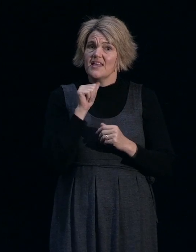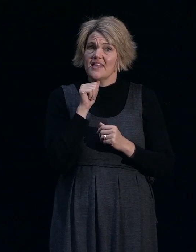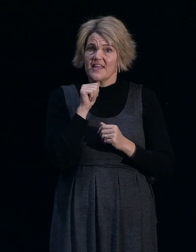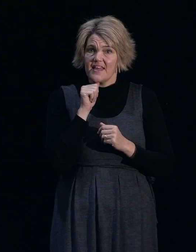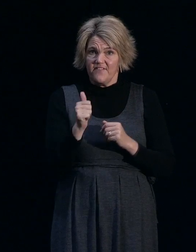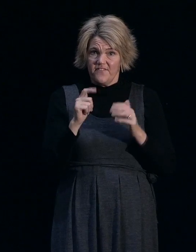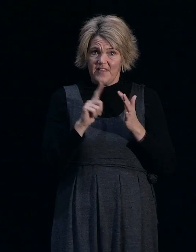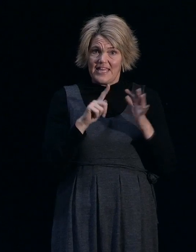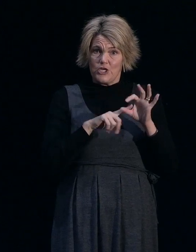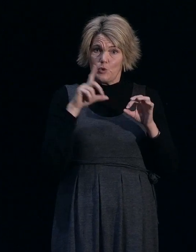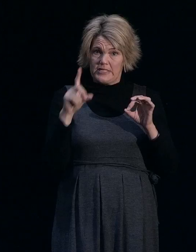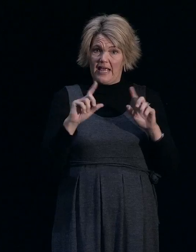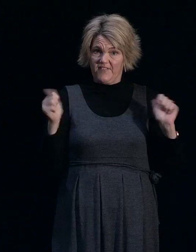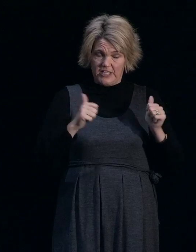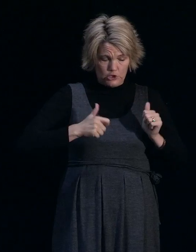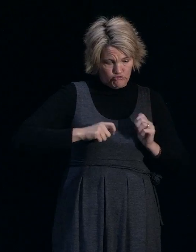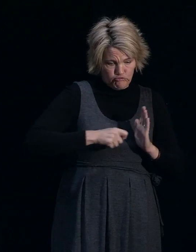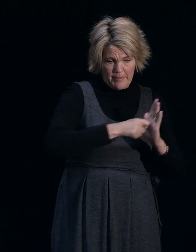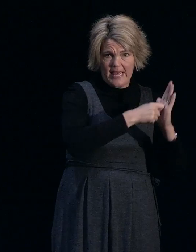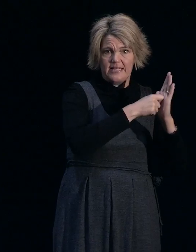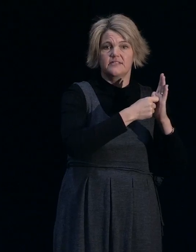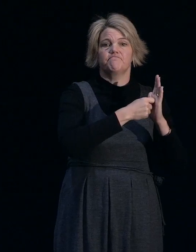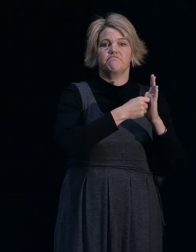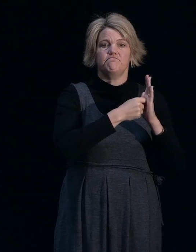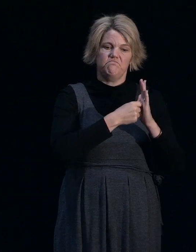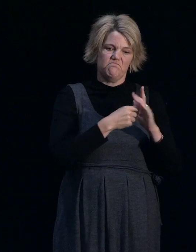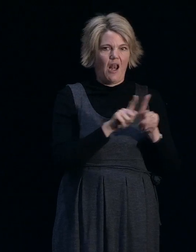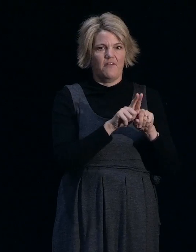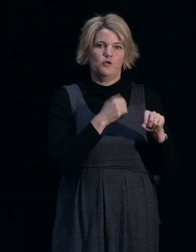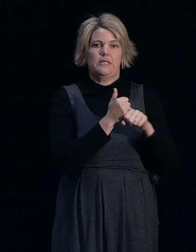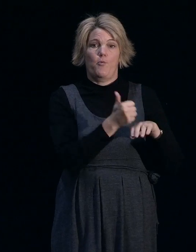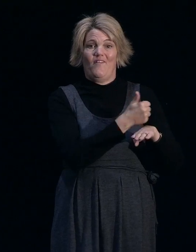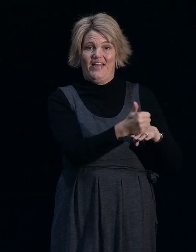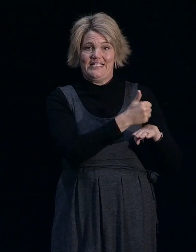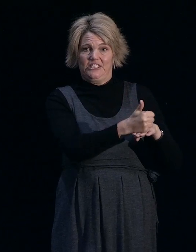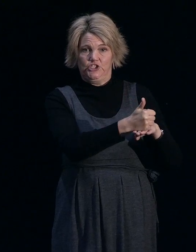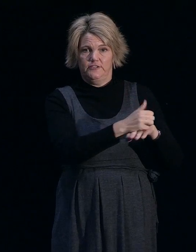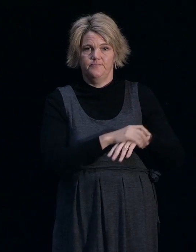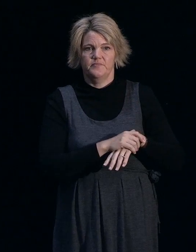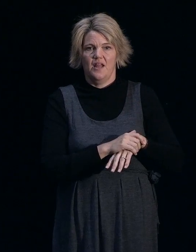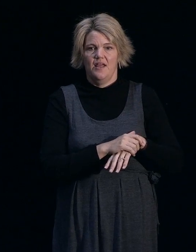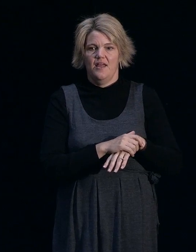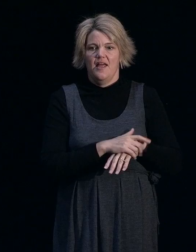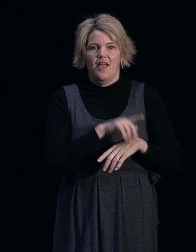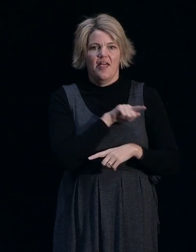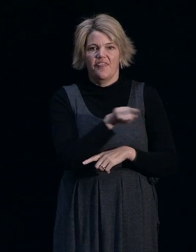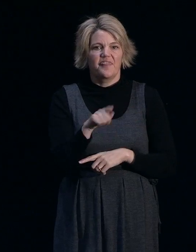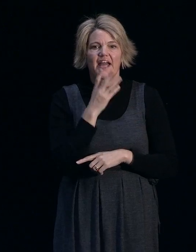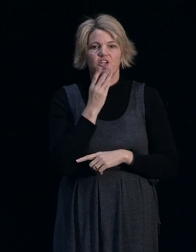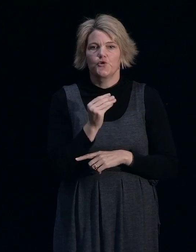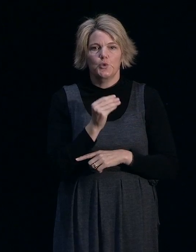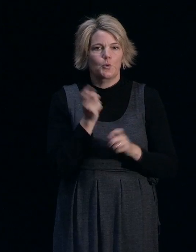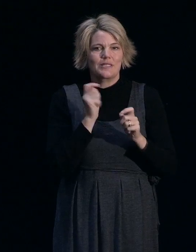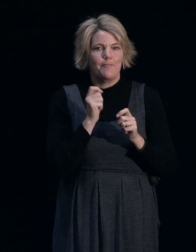done by EQC, and you have foundation repairs done, and they don't use a building